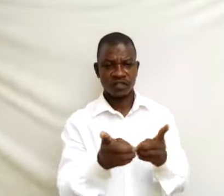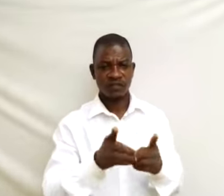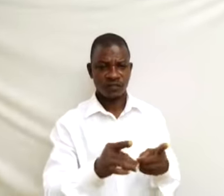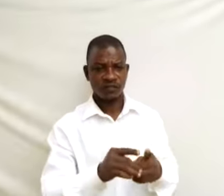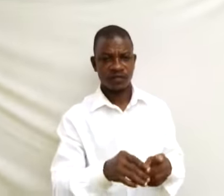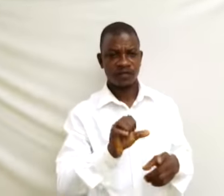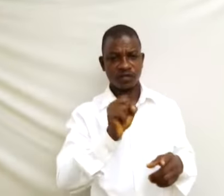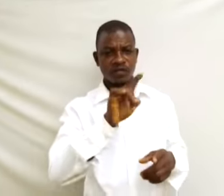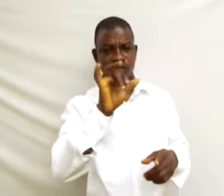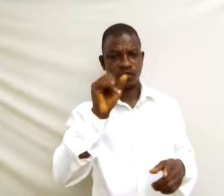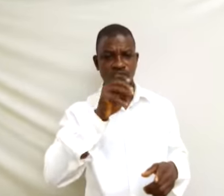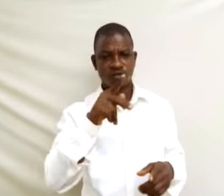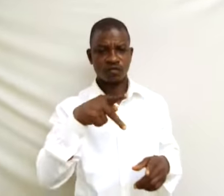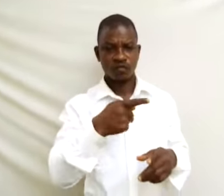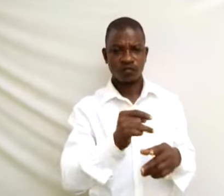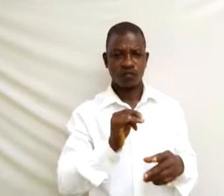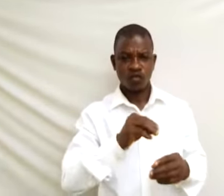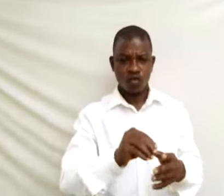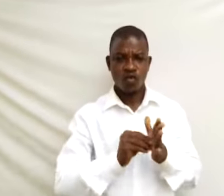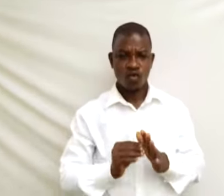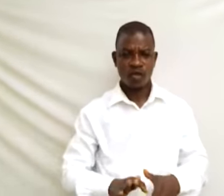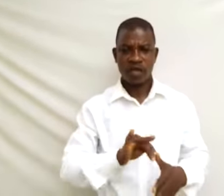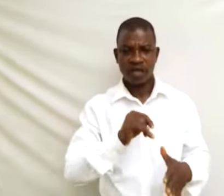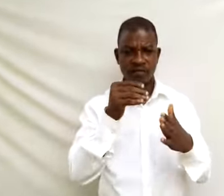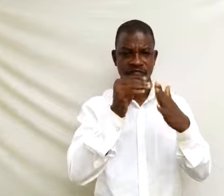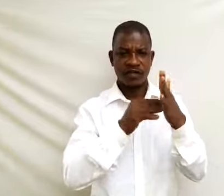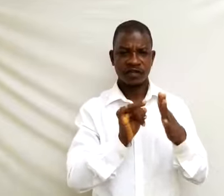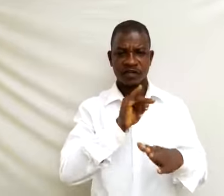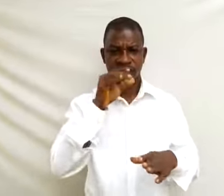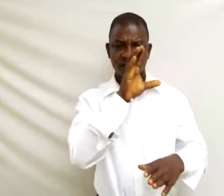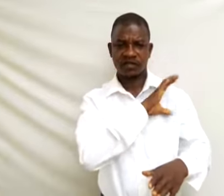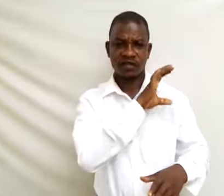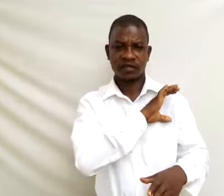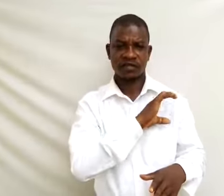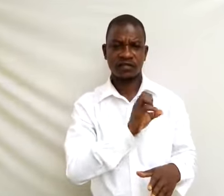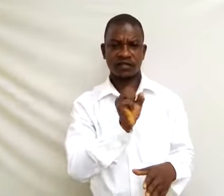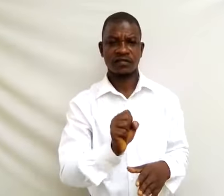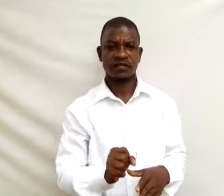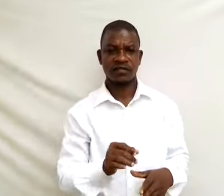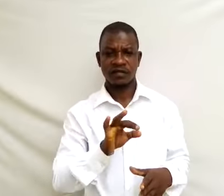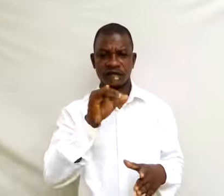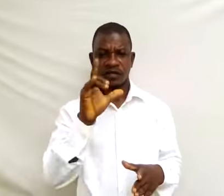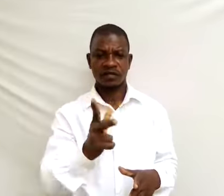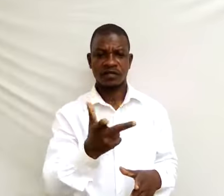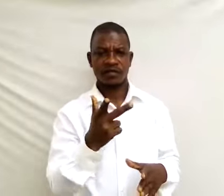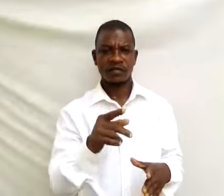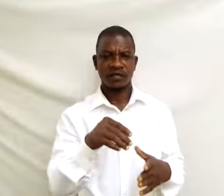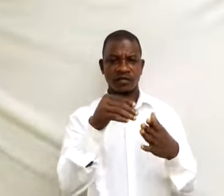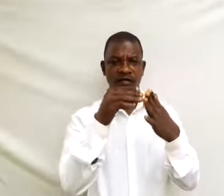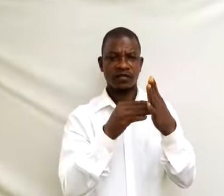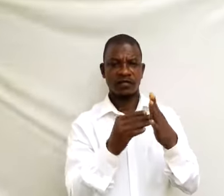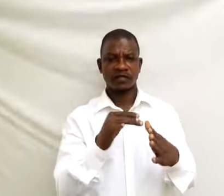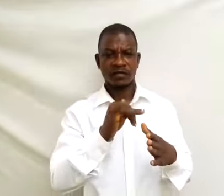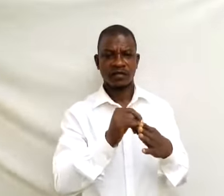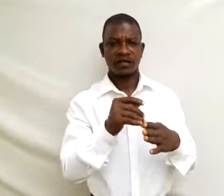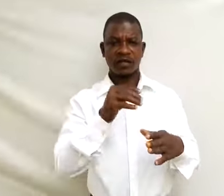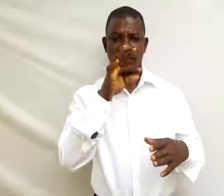proprietorship and mention its characteristics. 3. State advantages and